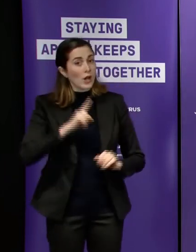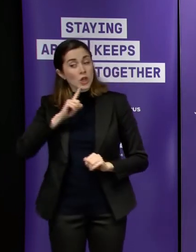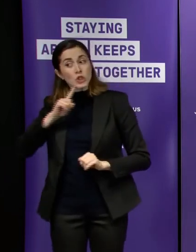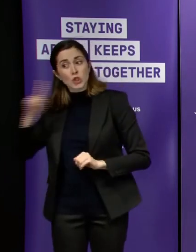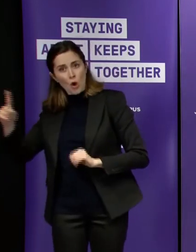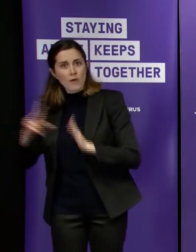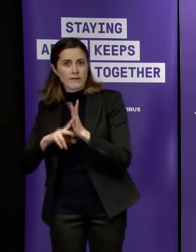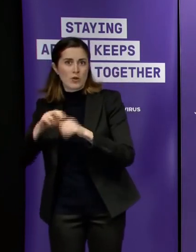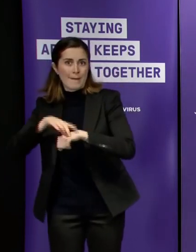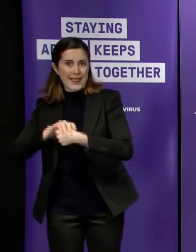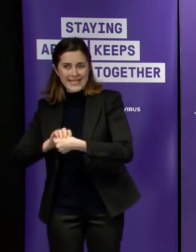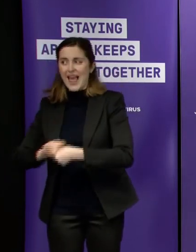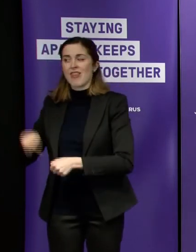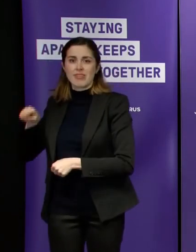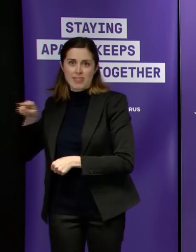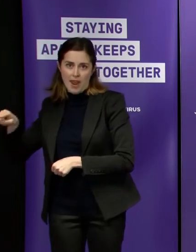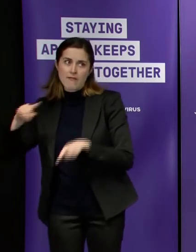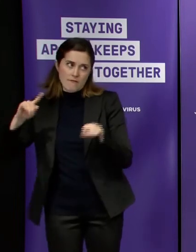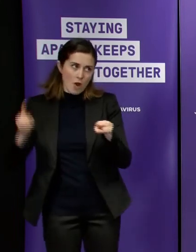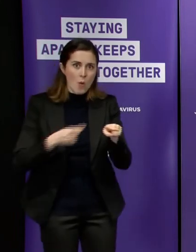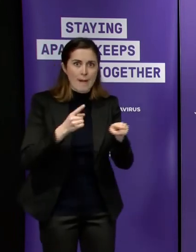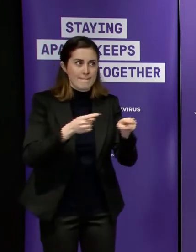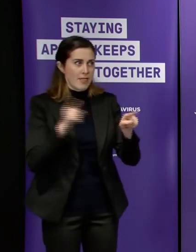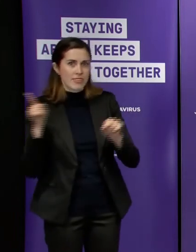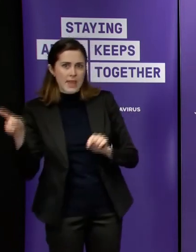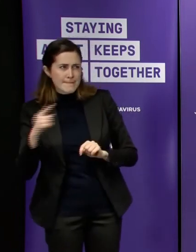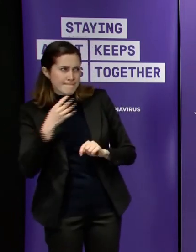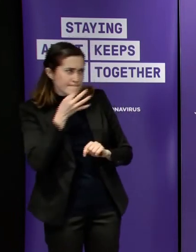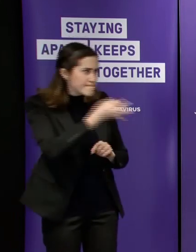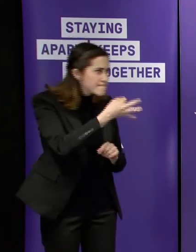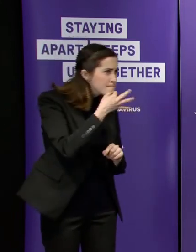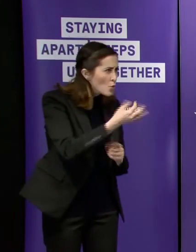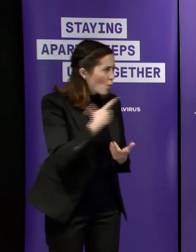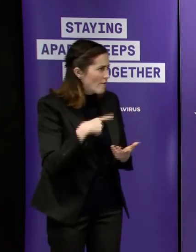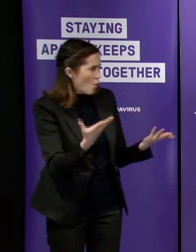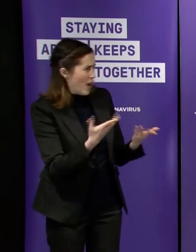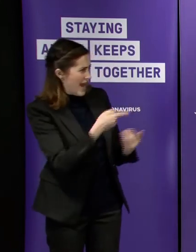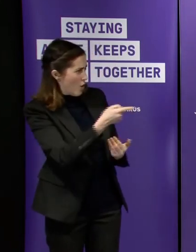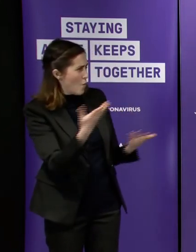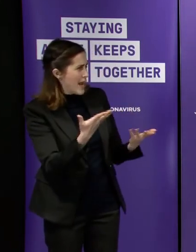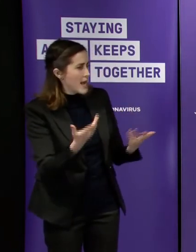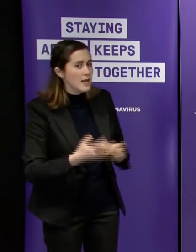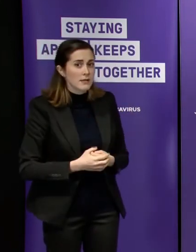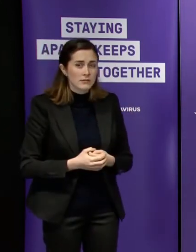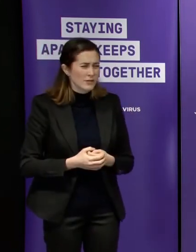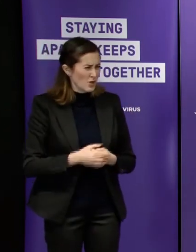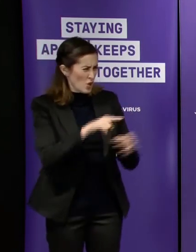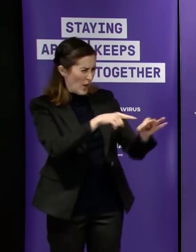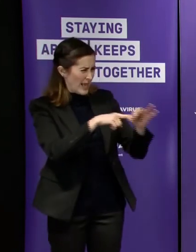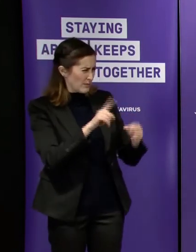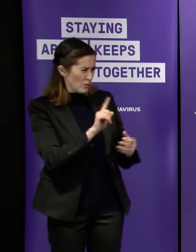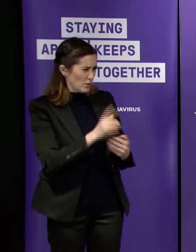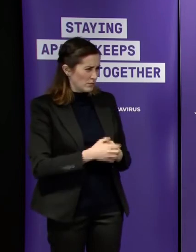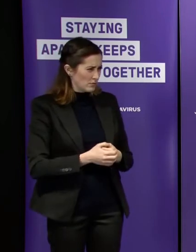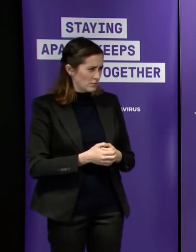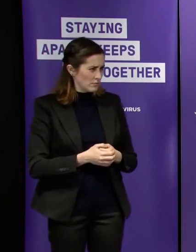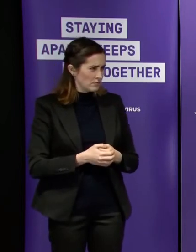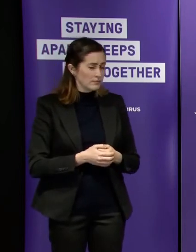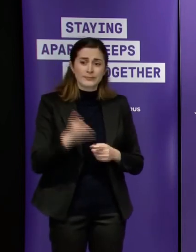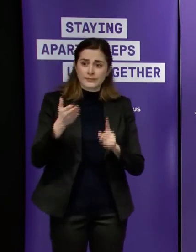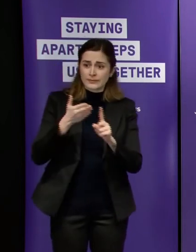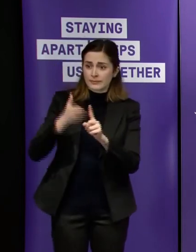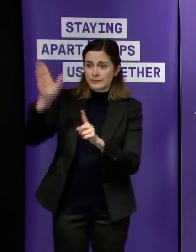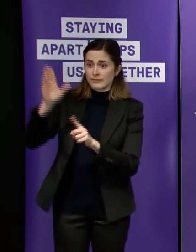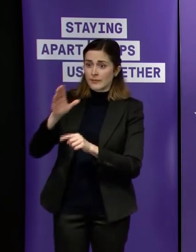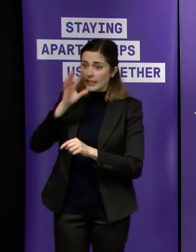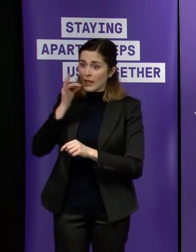matters to victoria police because that's the appropriate thing to do so i'm not quite sure what the question is i suppose it's just quite you most